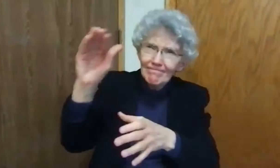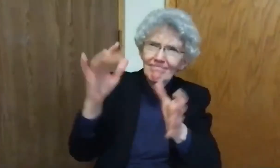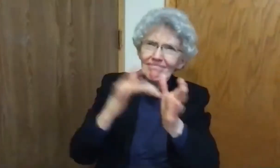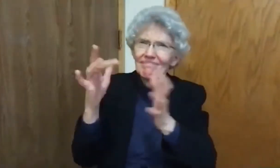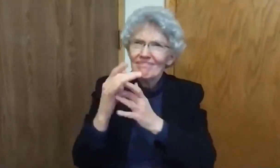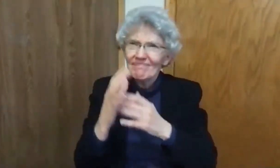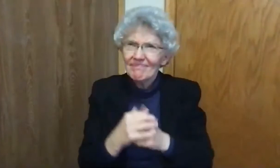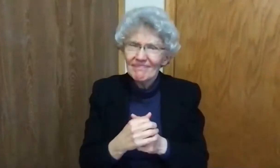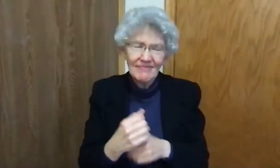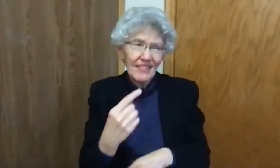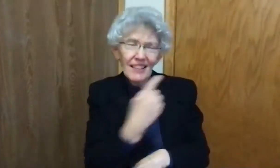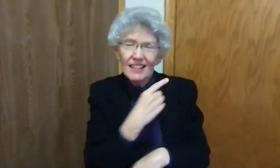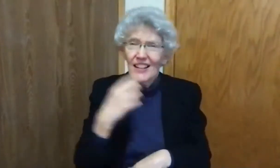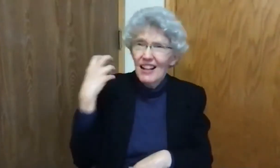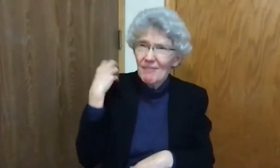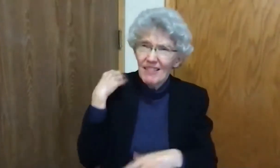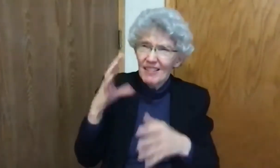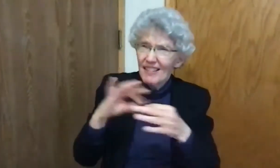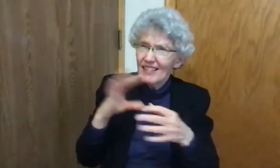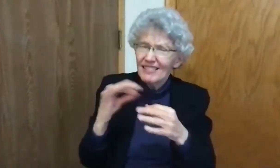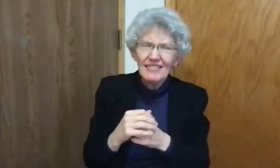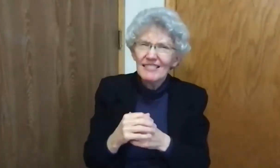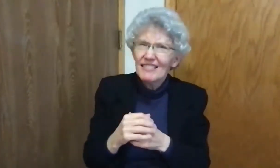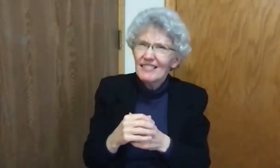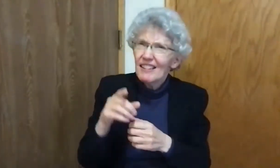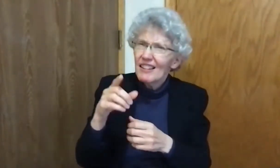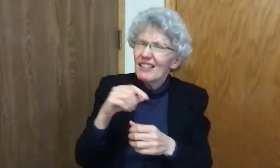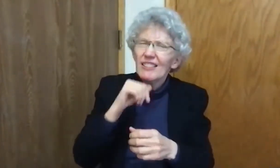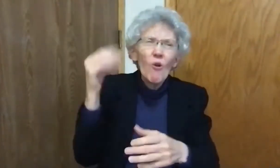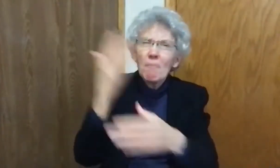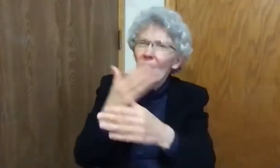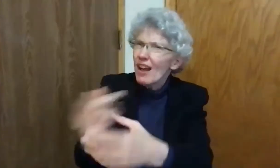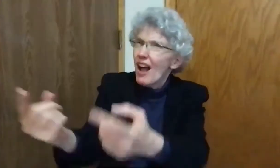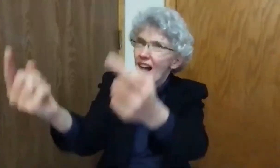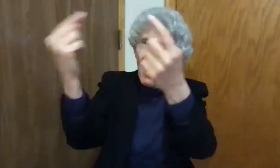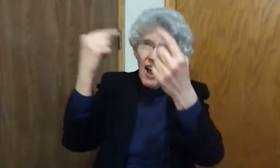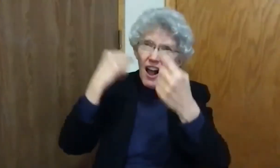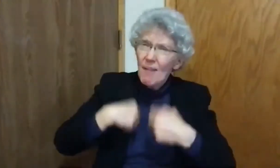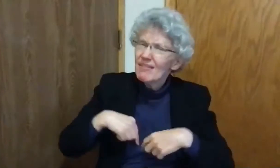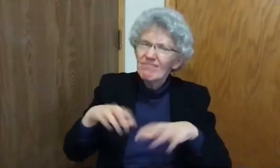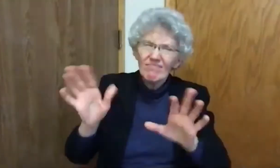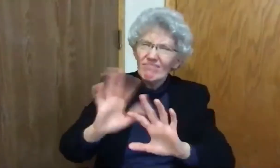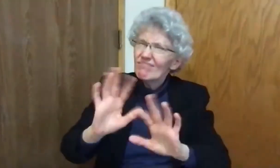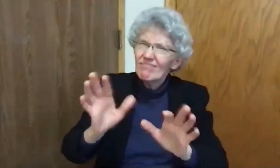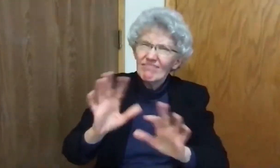Lord, do not trouble yourself, for I am not worthy